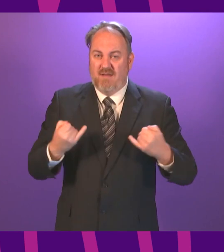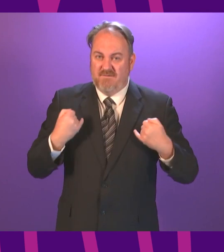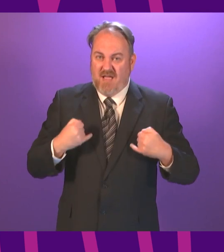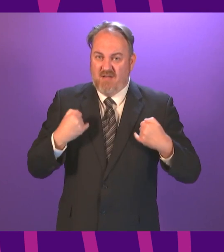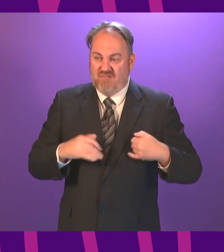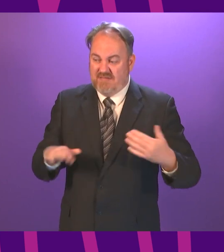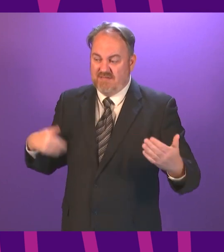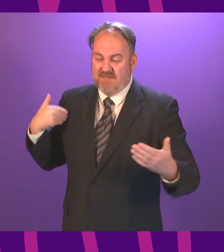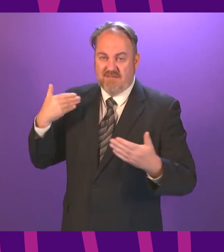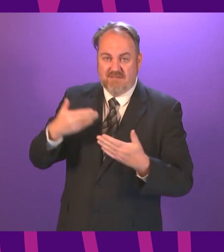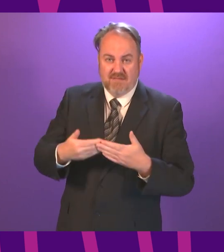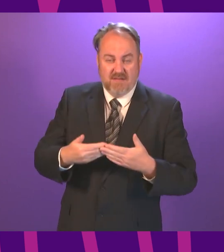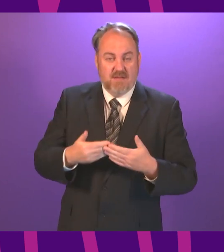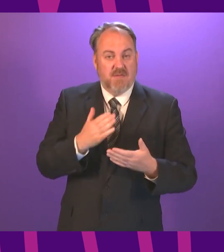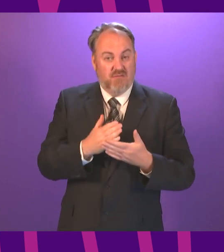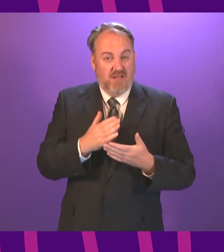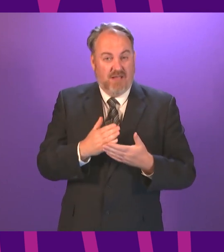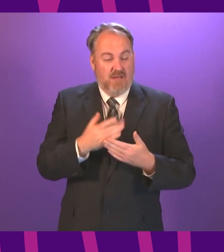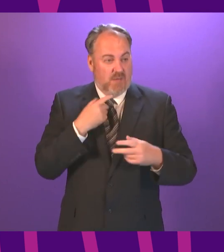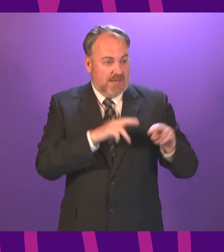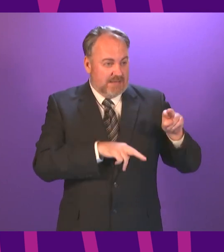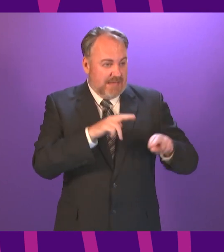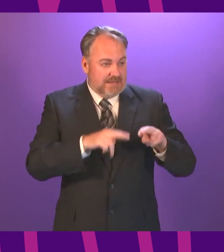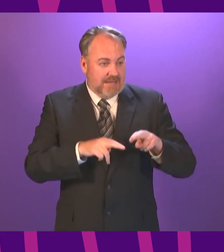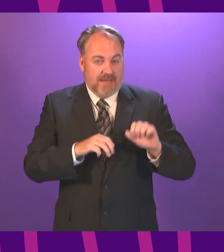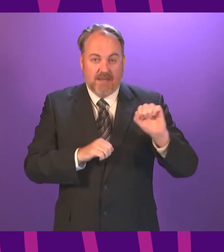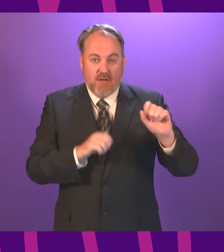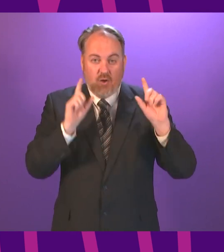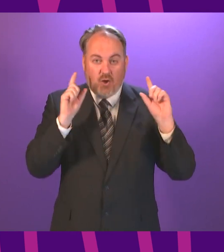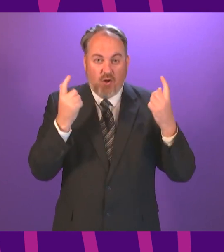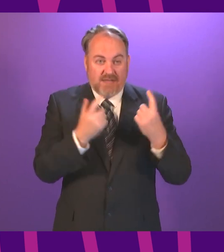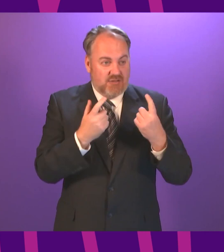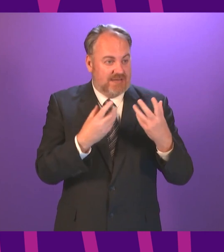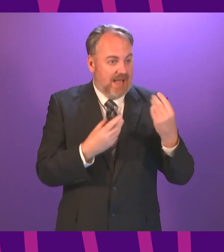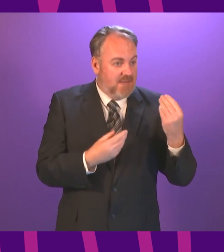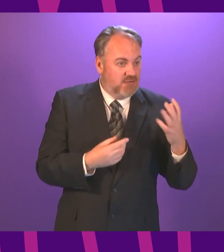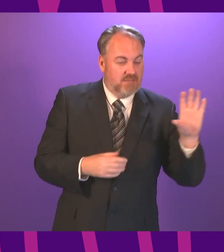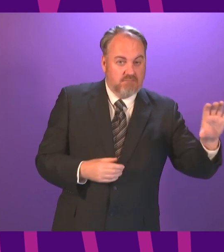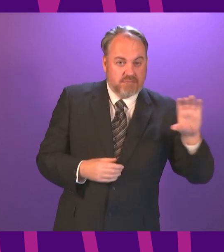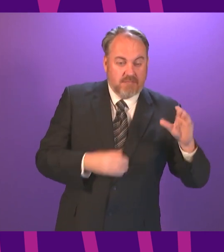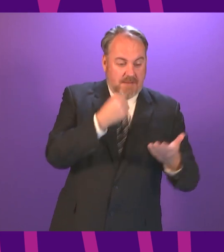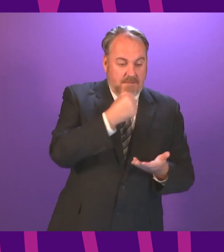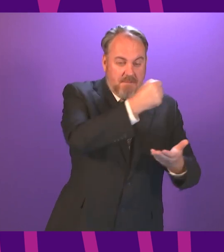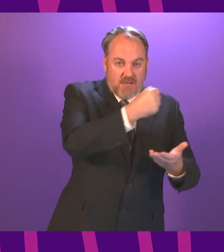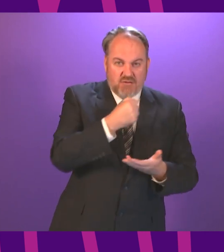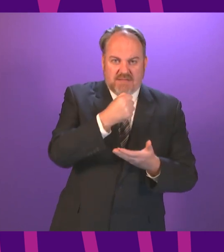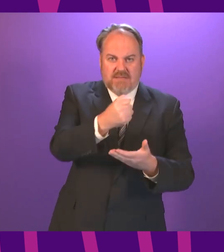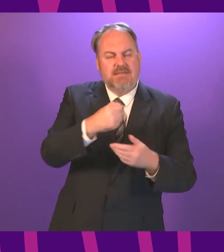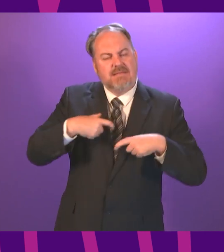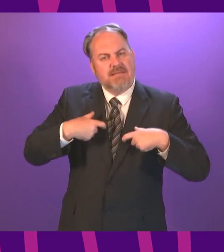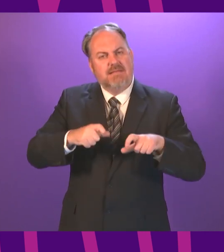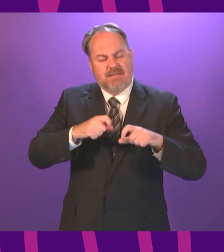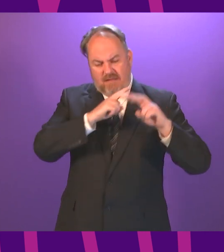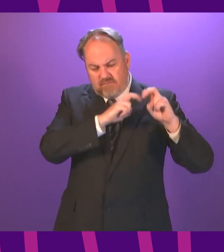crisis. Assessing and managing the financial health of colleges is, of course, a dynamic process. In Scotland's Colleges 2020 report, Scotland